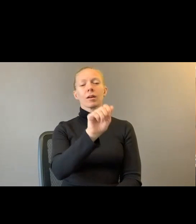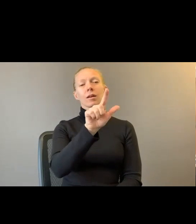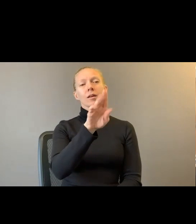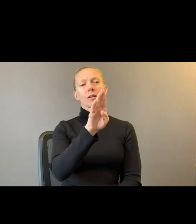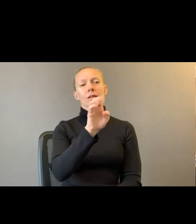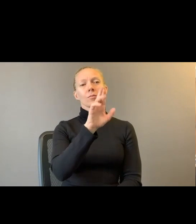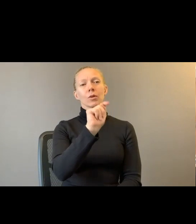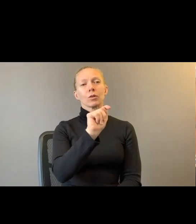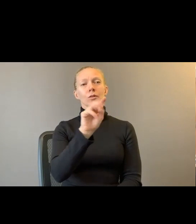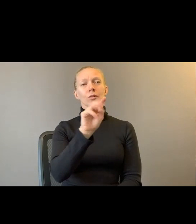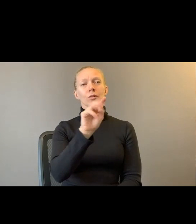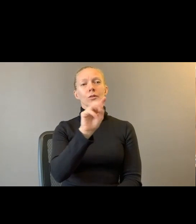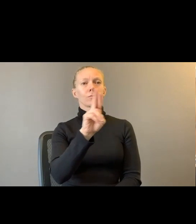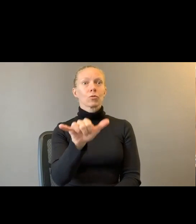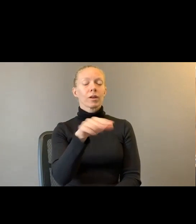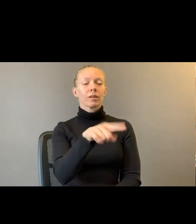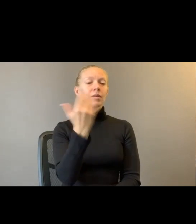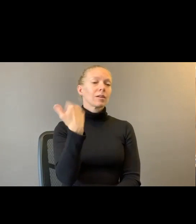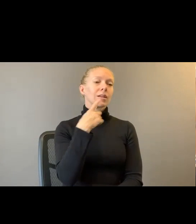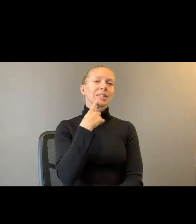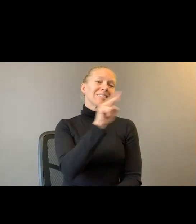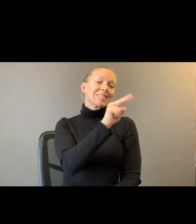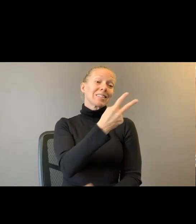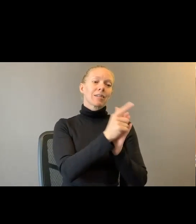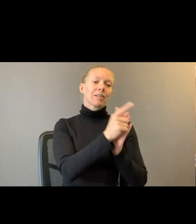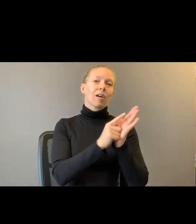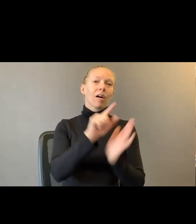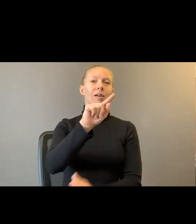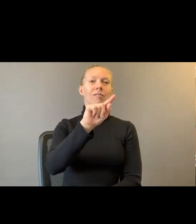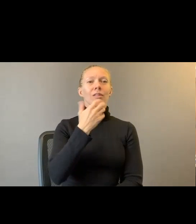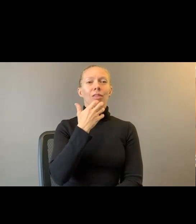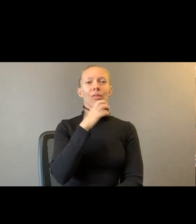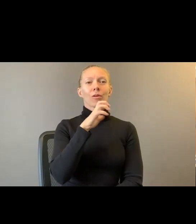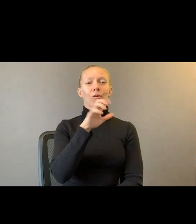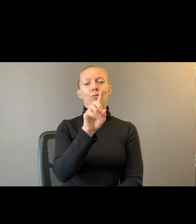said, the second law of thermodynamics ain't nothing but the bees.